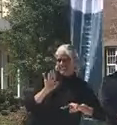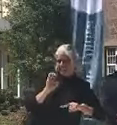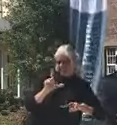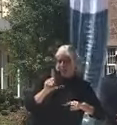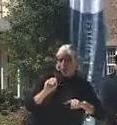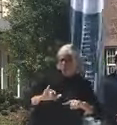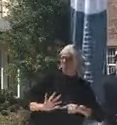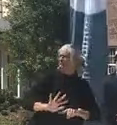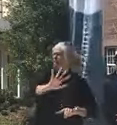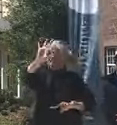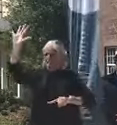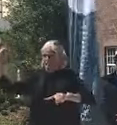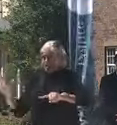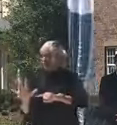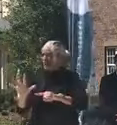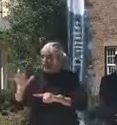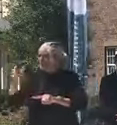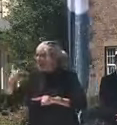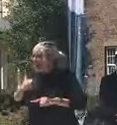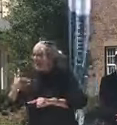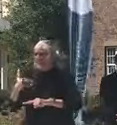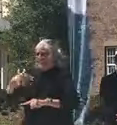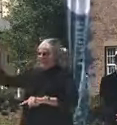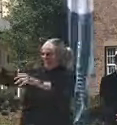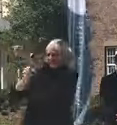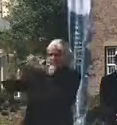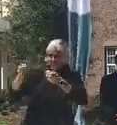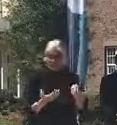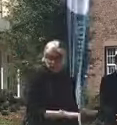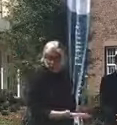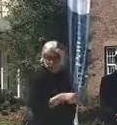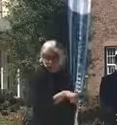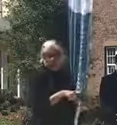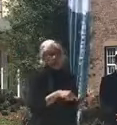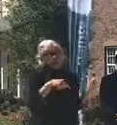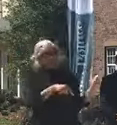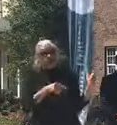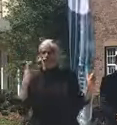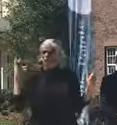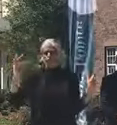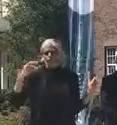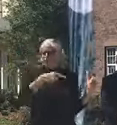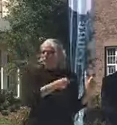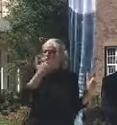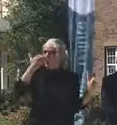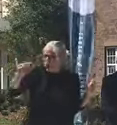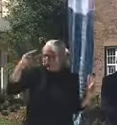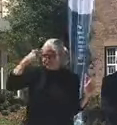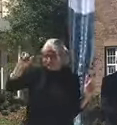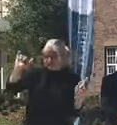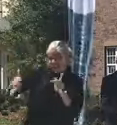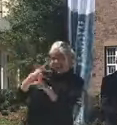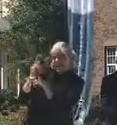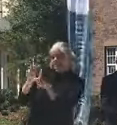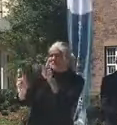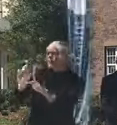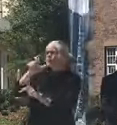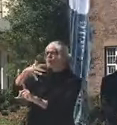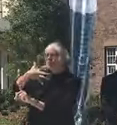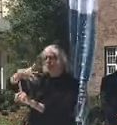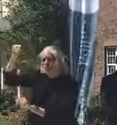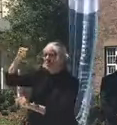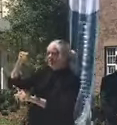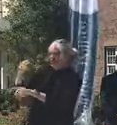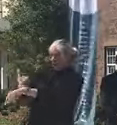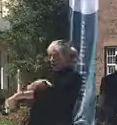this serves Dolphin Point as a step up for COVID-positive residents from nursing homes and assisted living facilities who